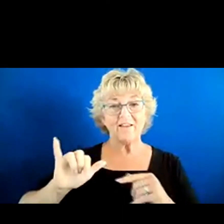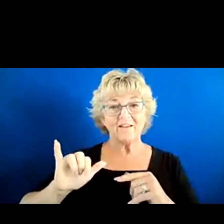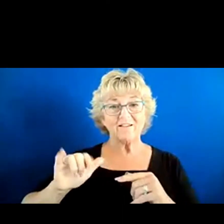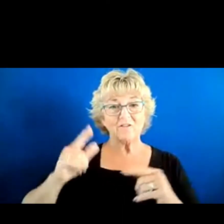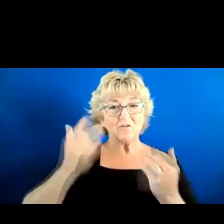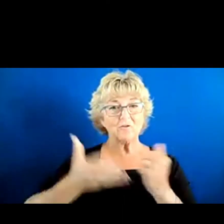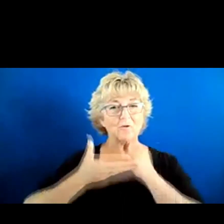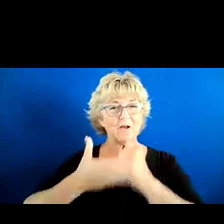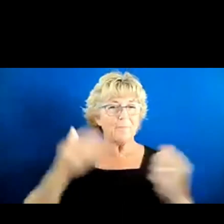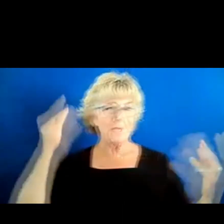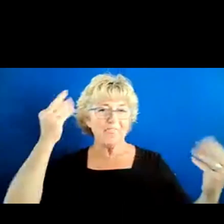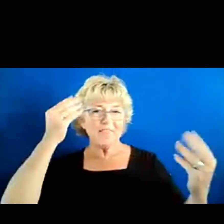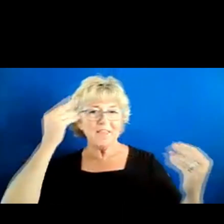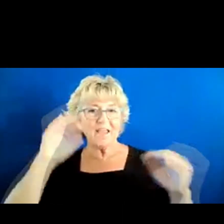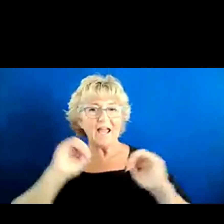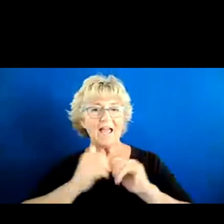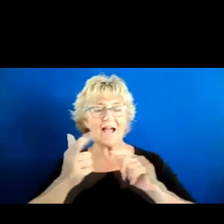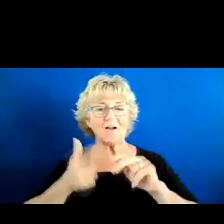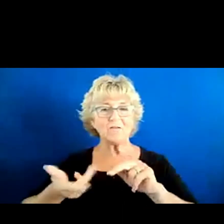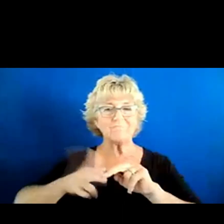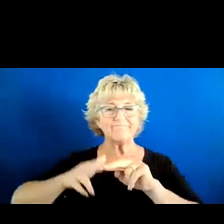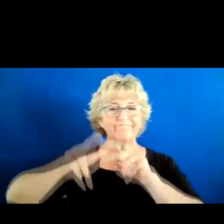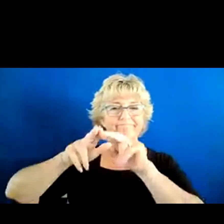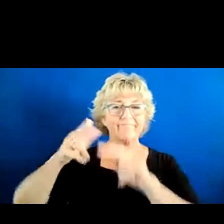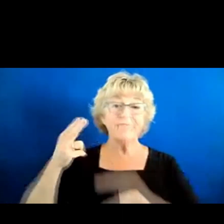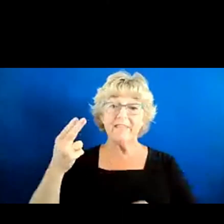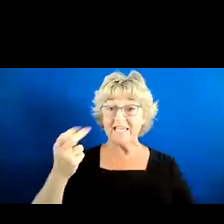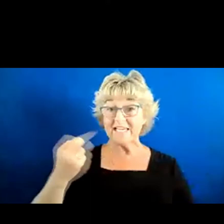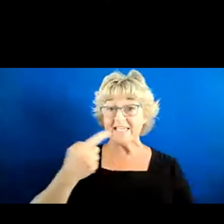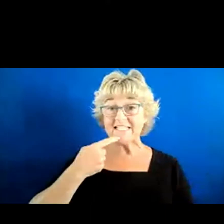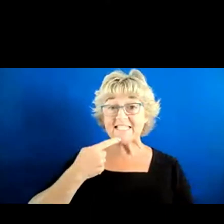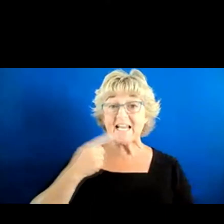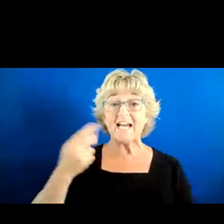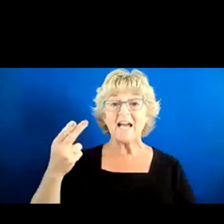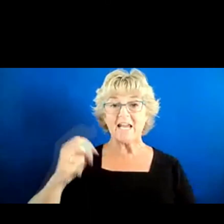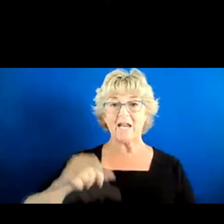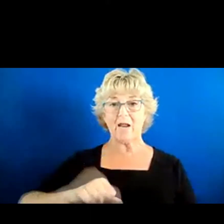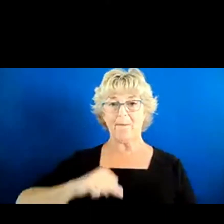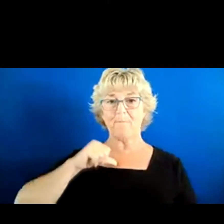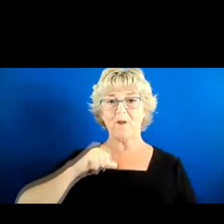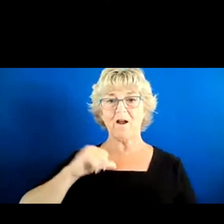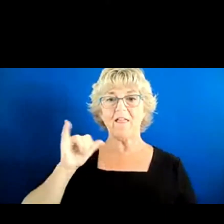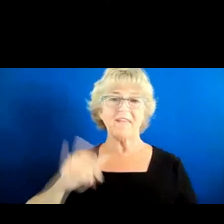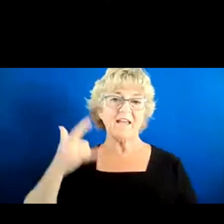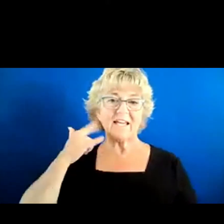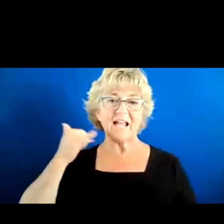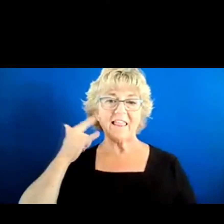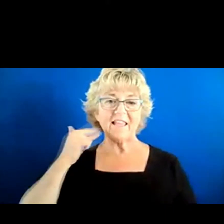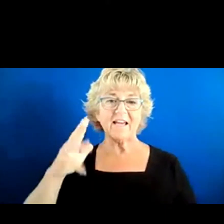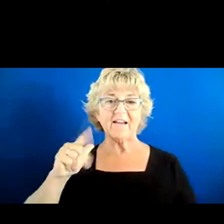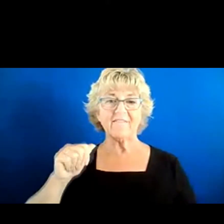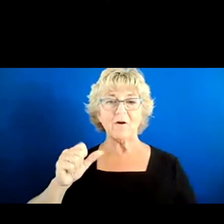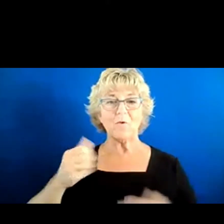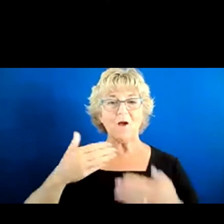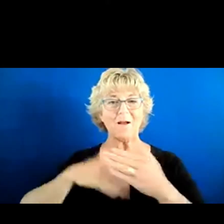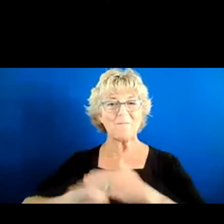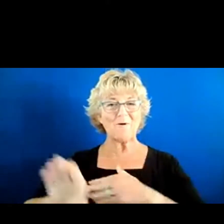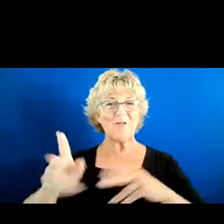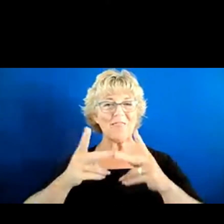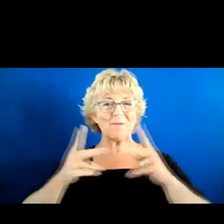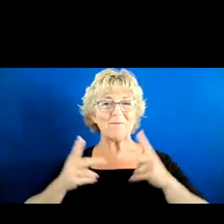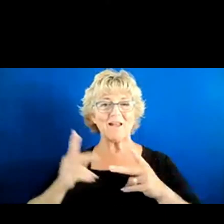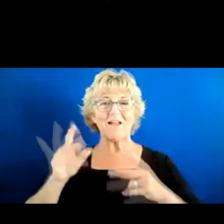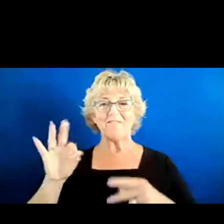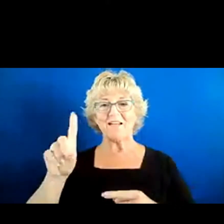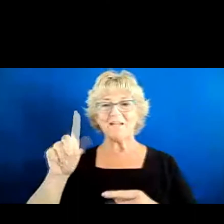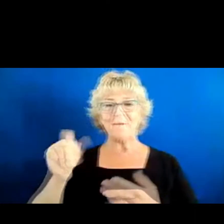think about how to build on that. He said that he was proud of the fact that California was the birthplace of the